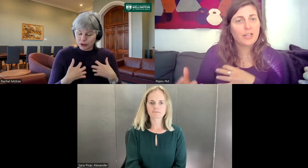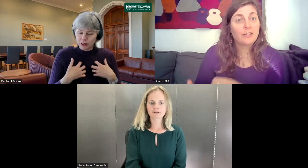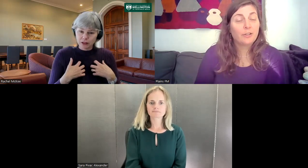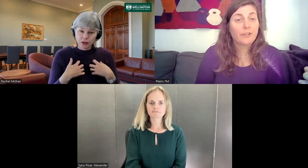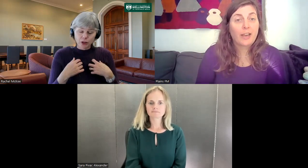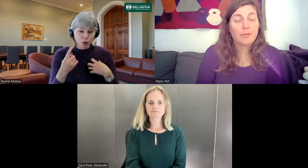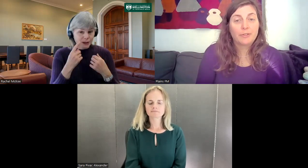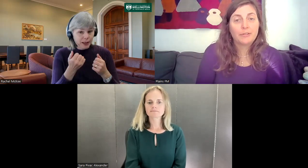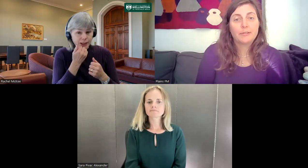changing over time at all?